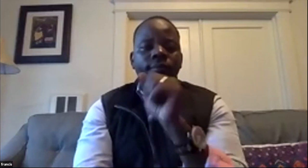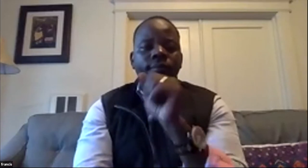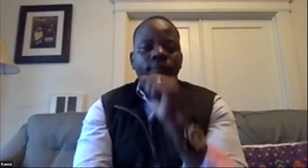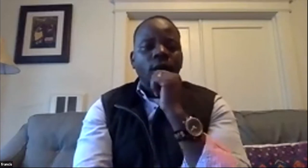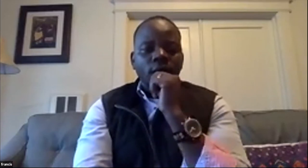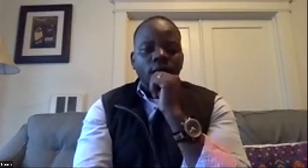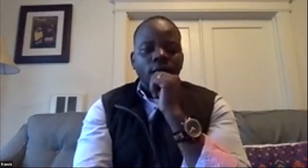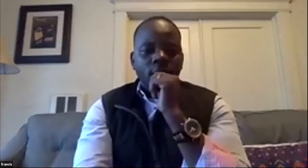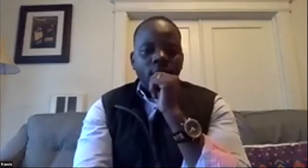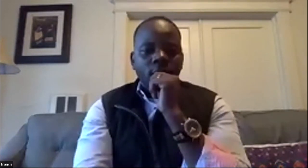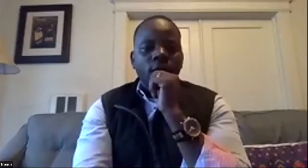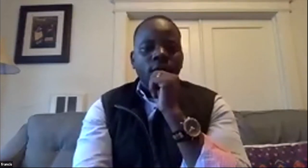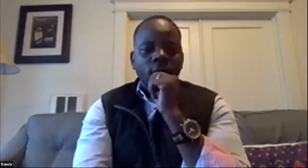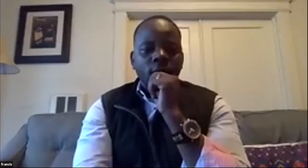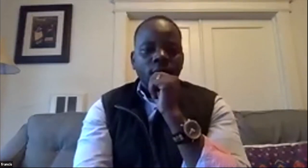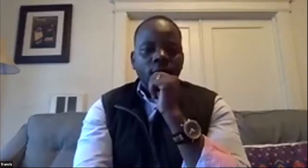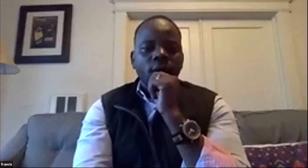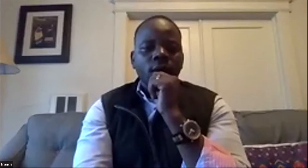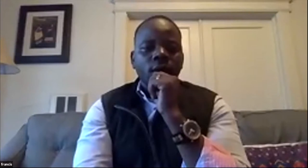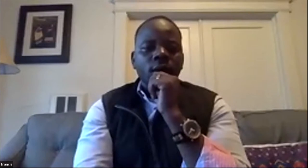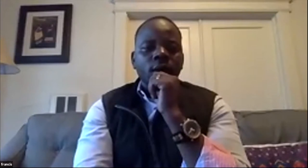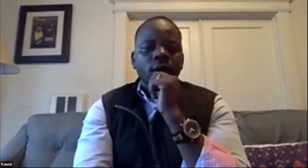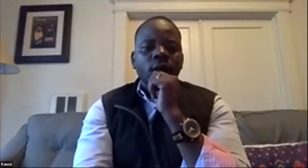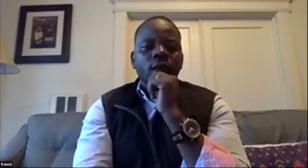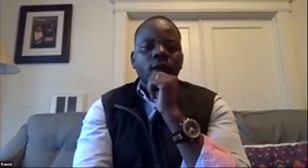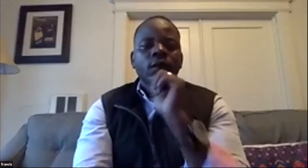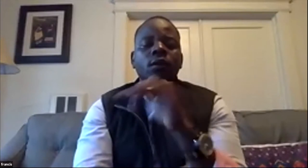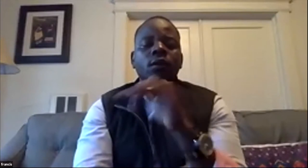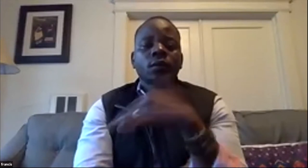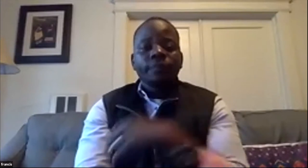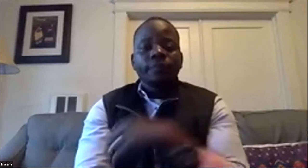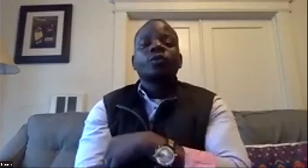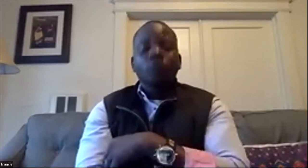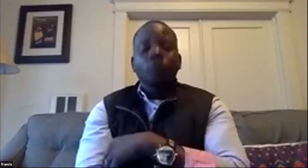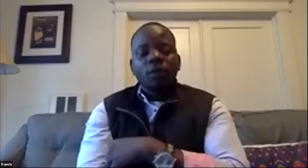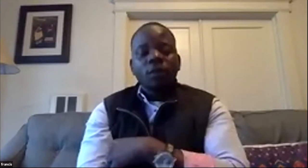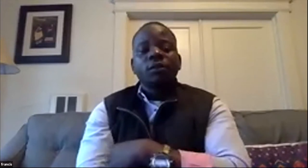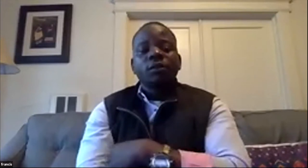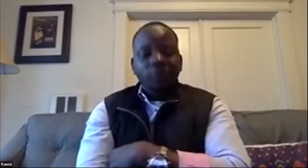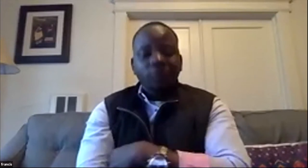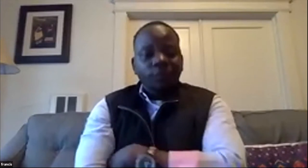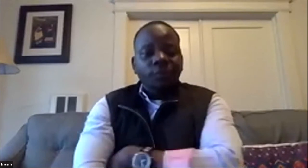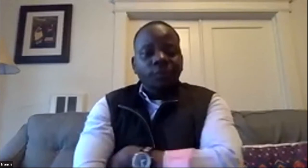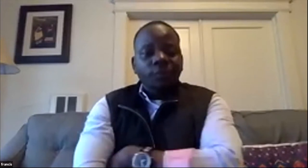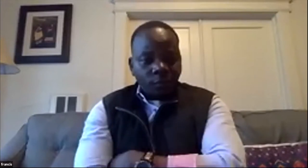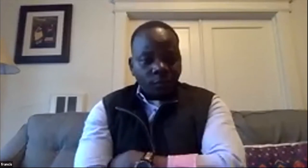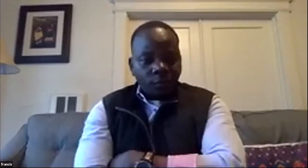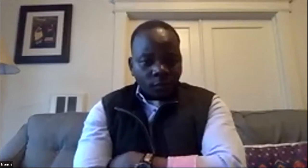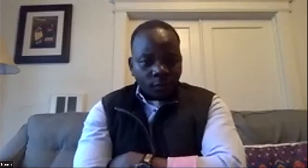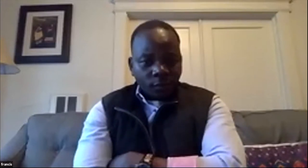so you're unmuted now oh well i gotta make a correction here okay we feel